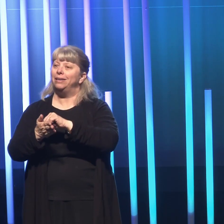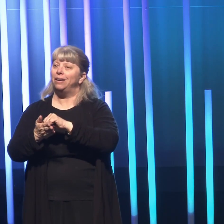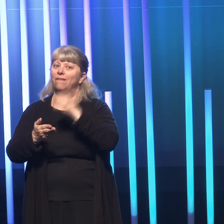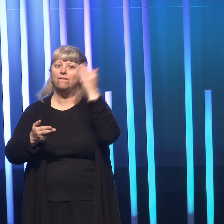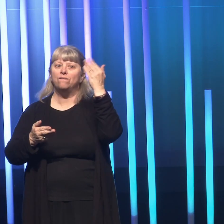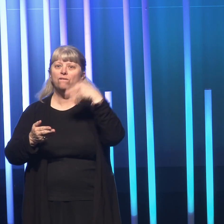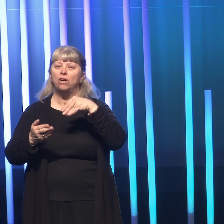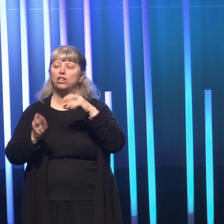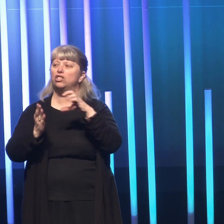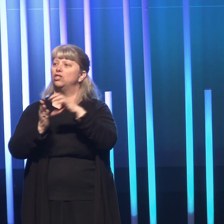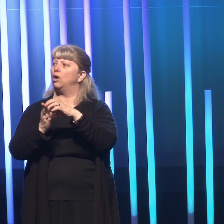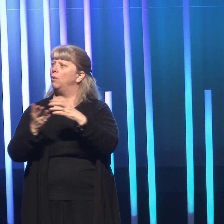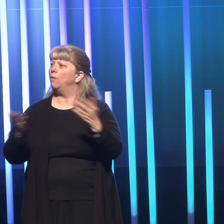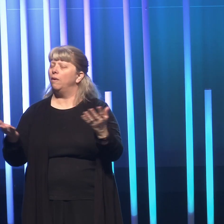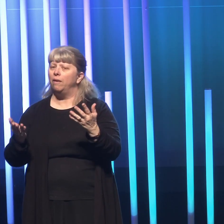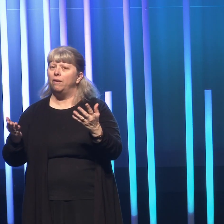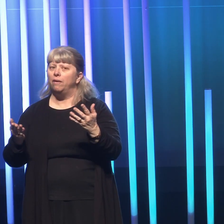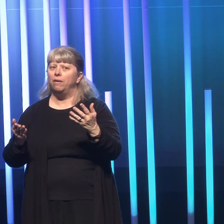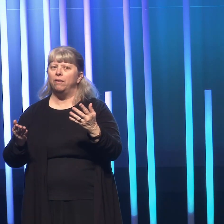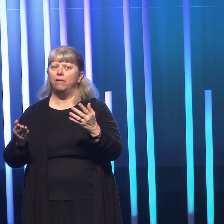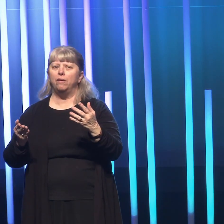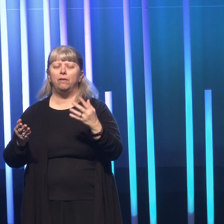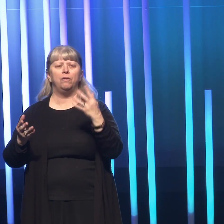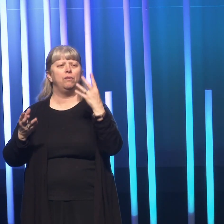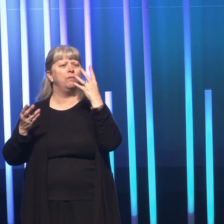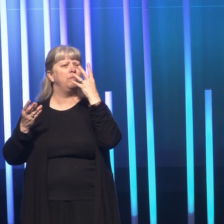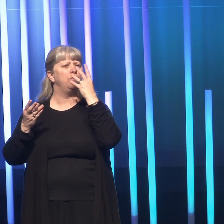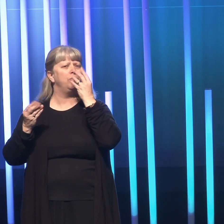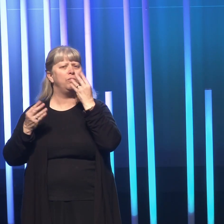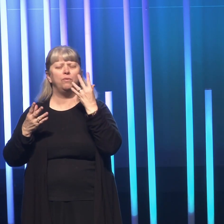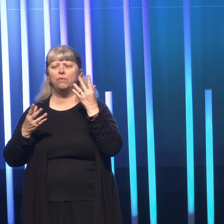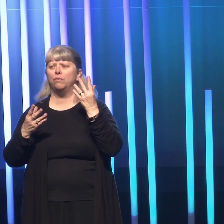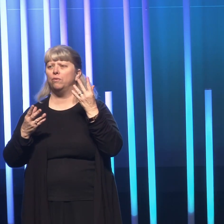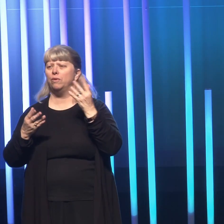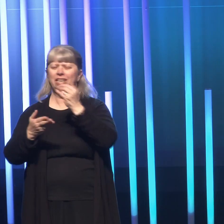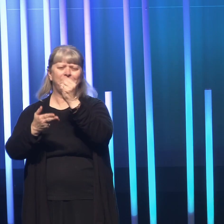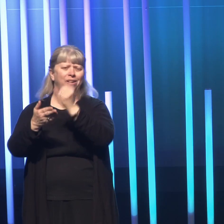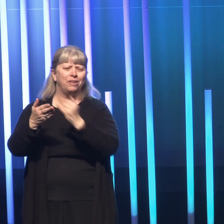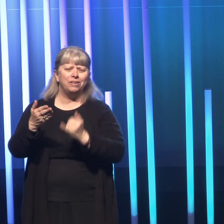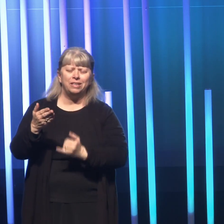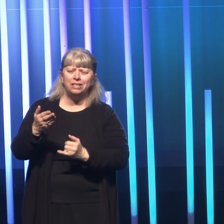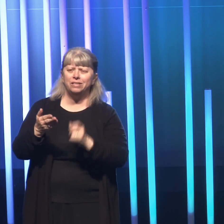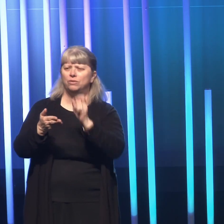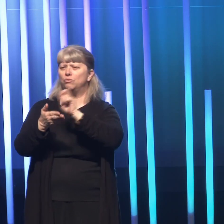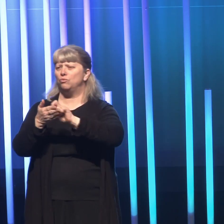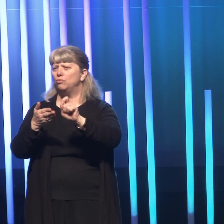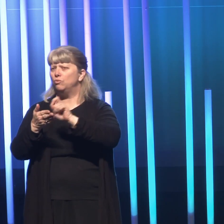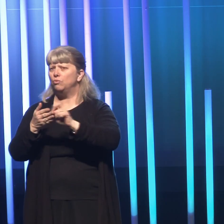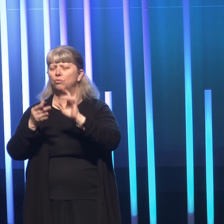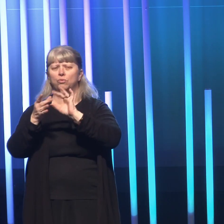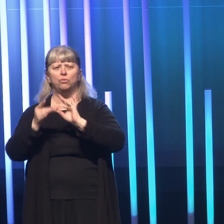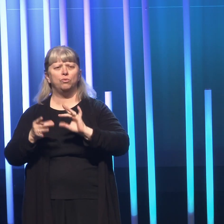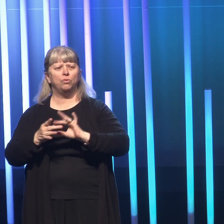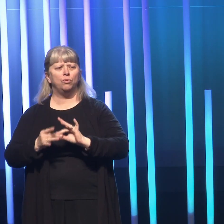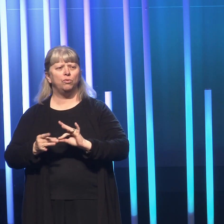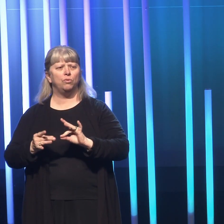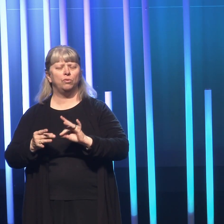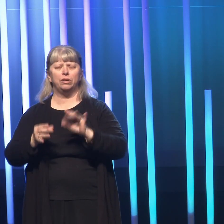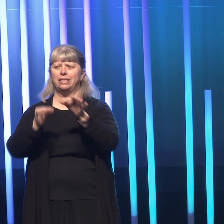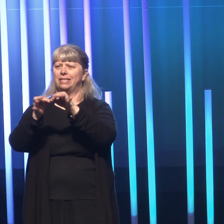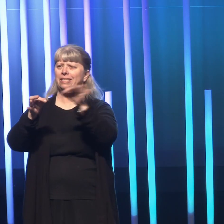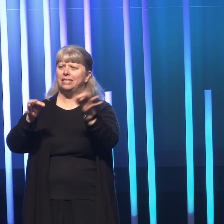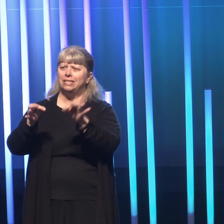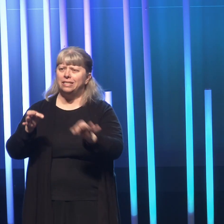the front of the chunk was this beautifully artistic written sentence.